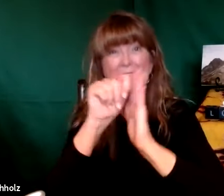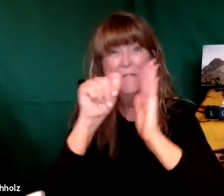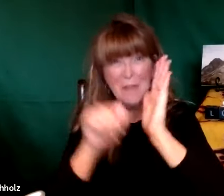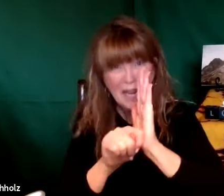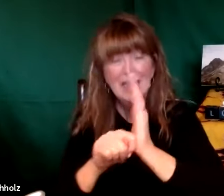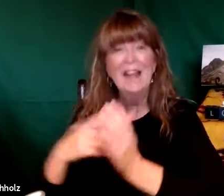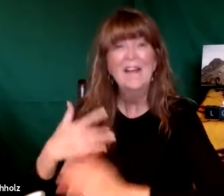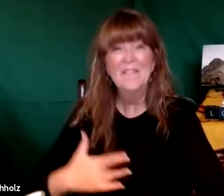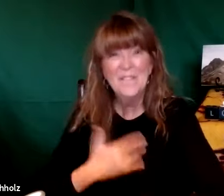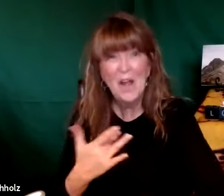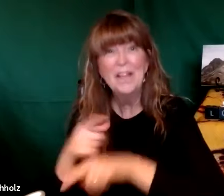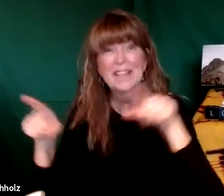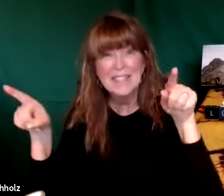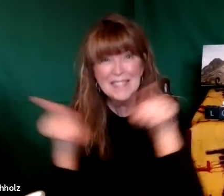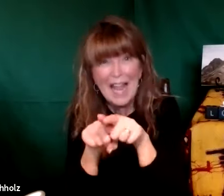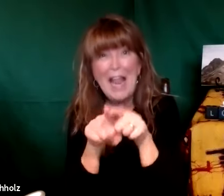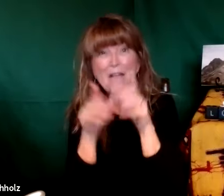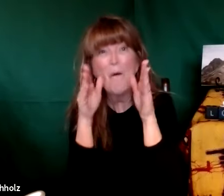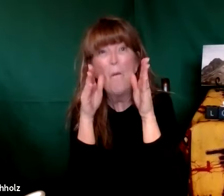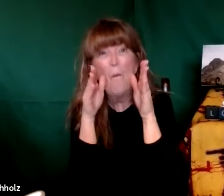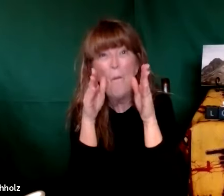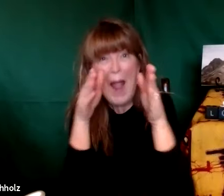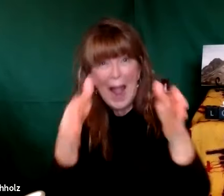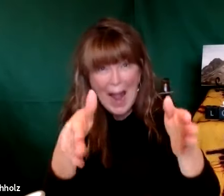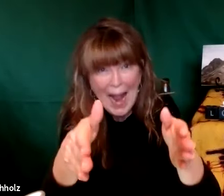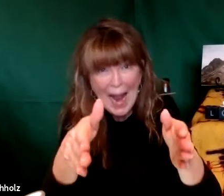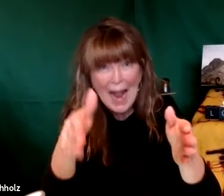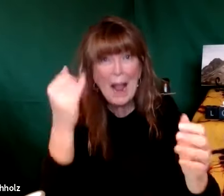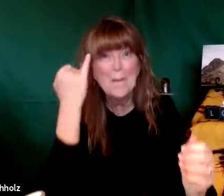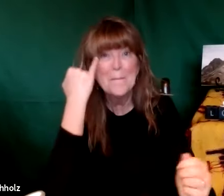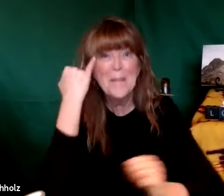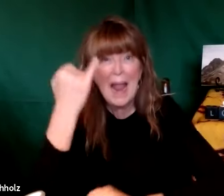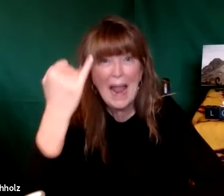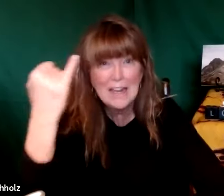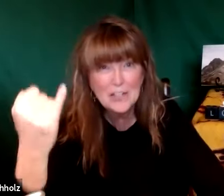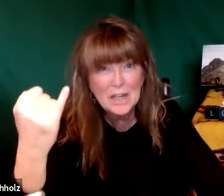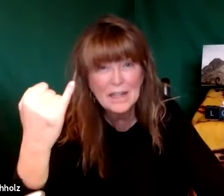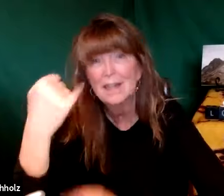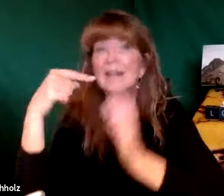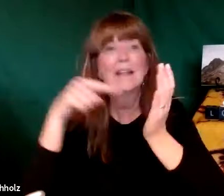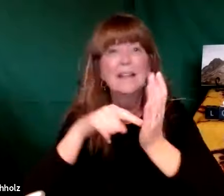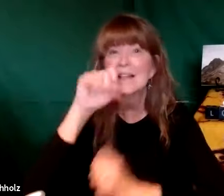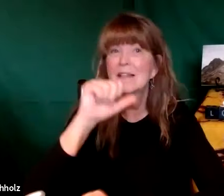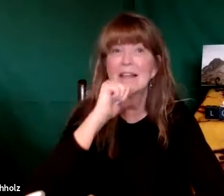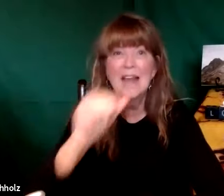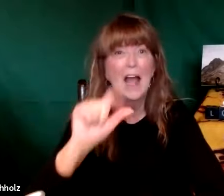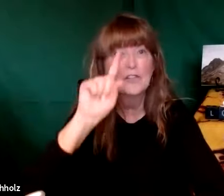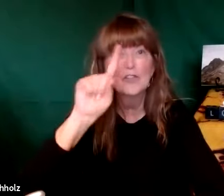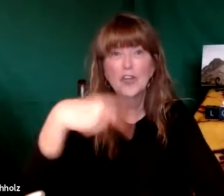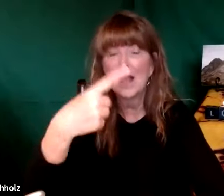Elijah a major prophet of the Old Testament felt the exact same way that we do can you imagine